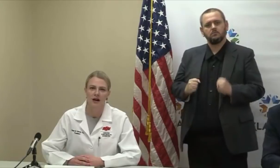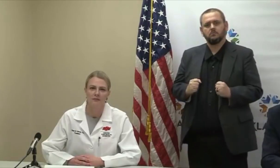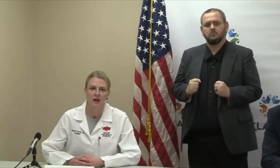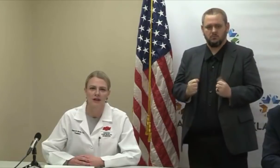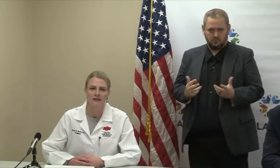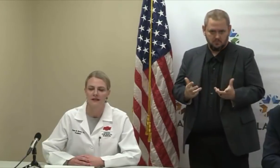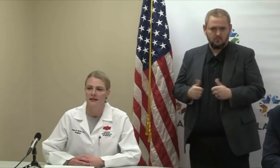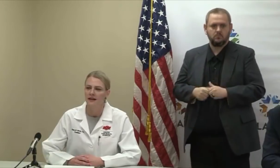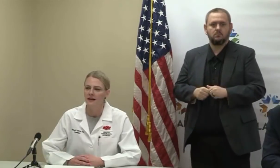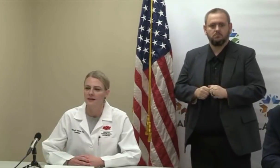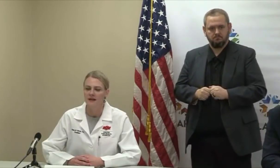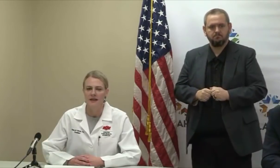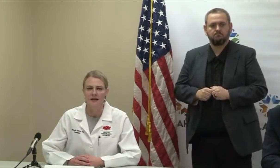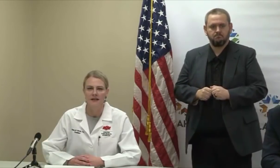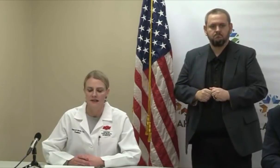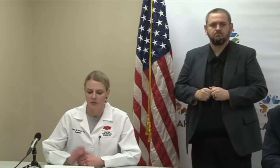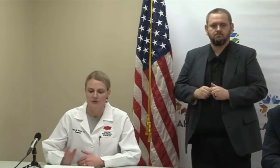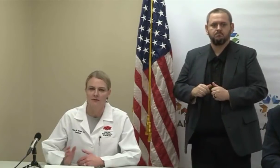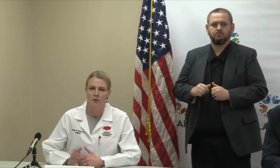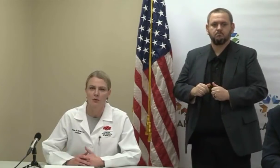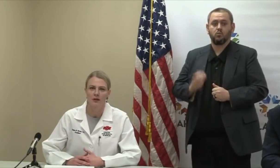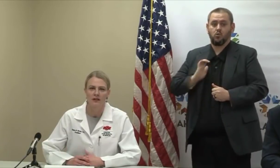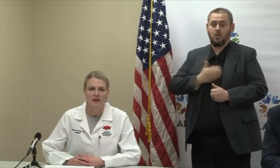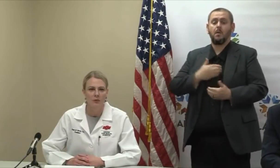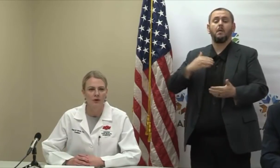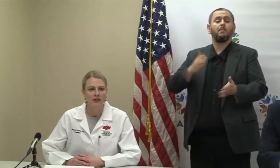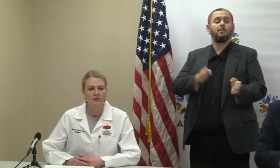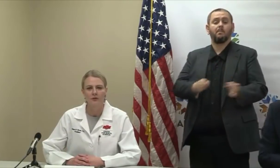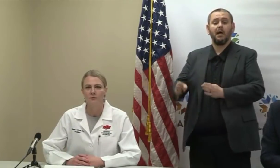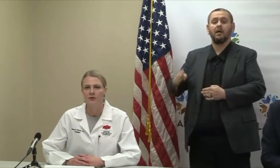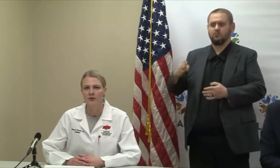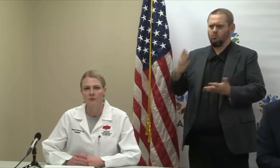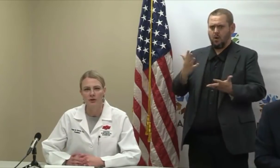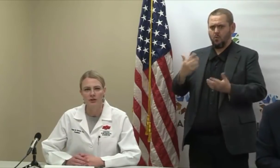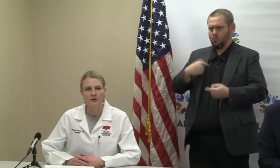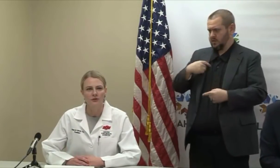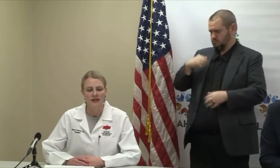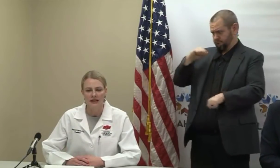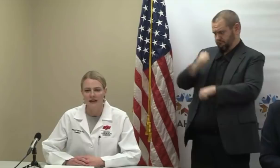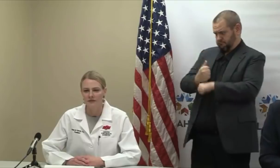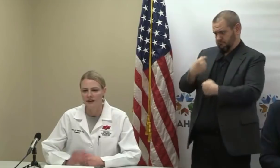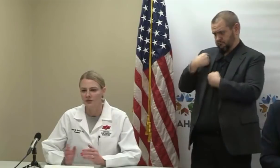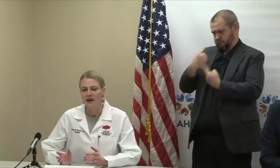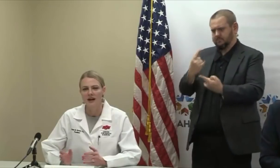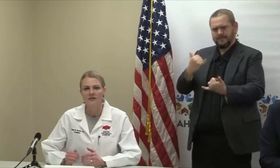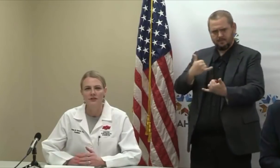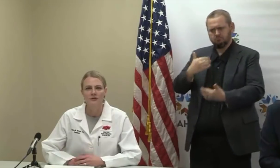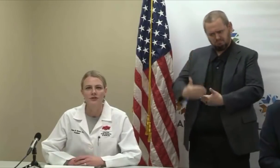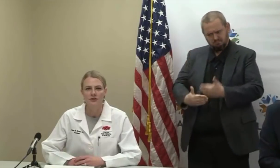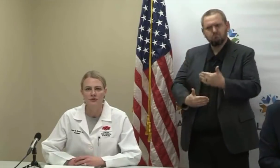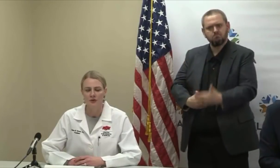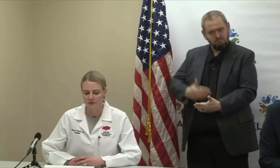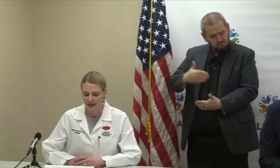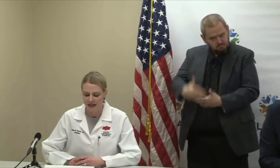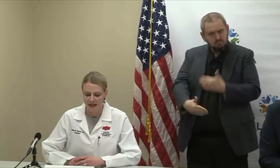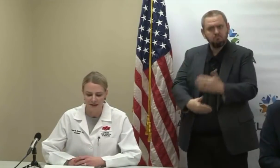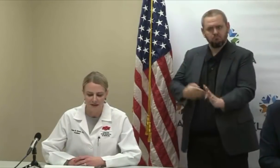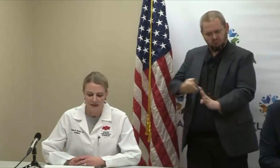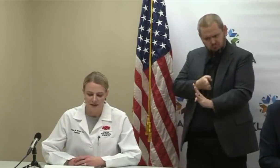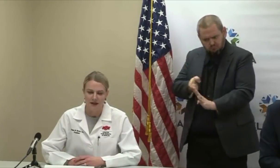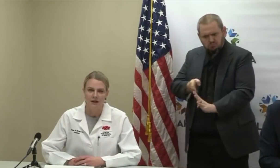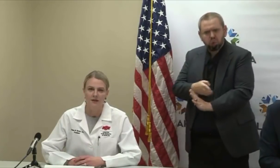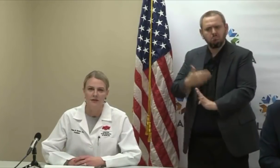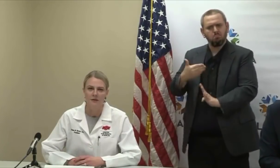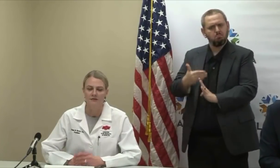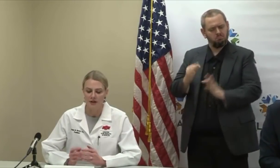on our timelines and moving forward, working through both commercial and federal avenues to obtain